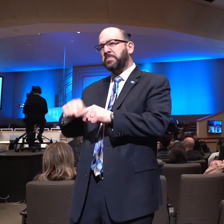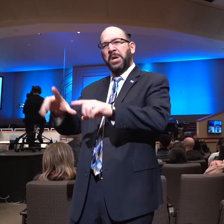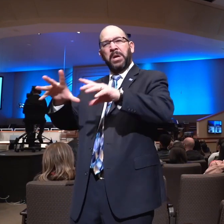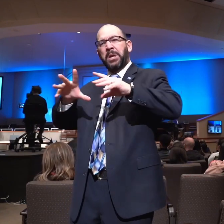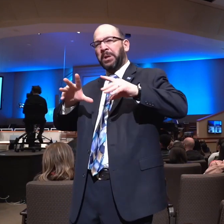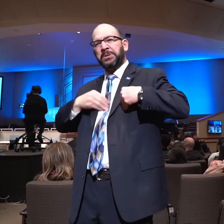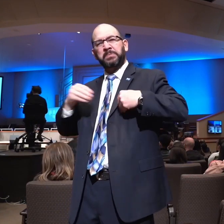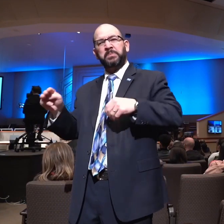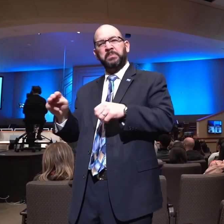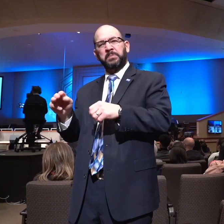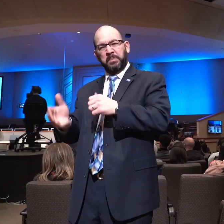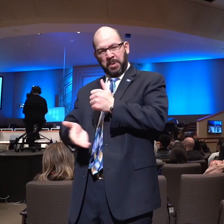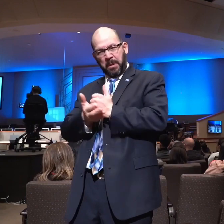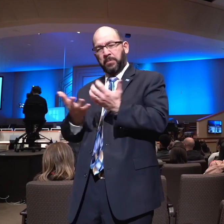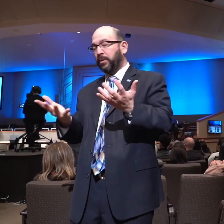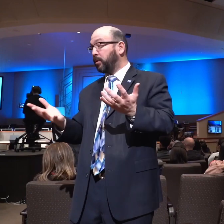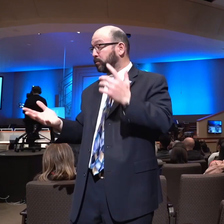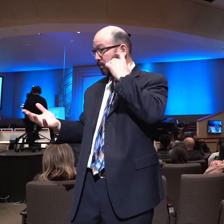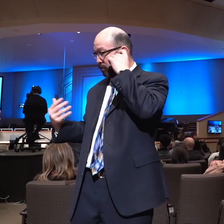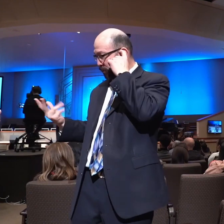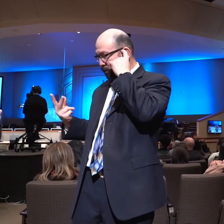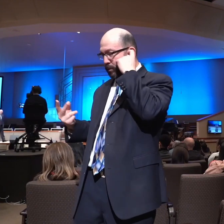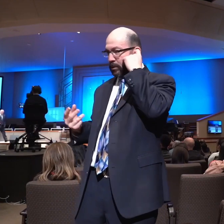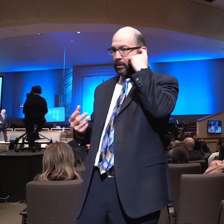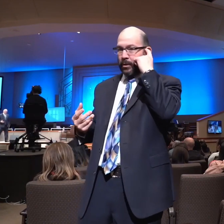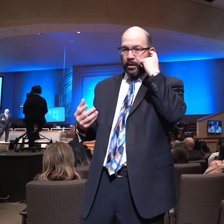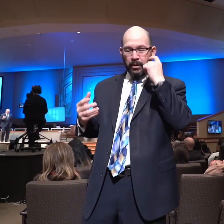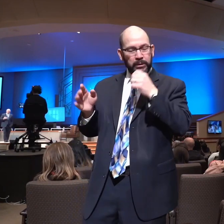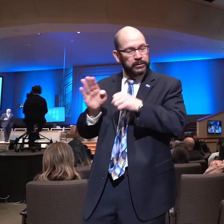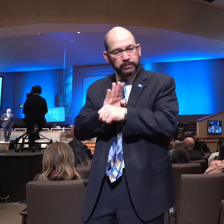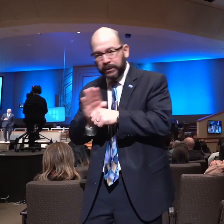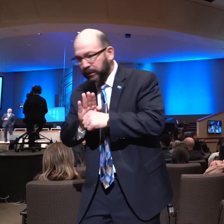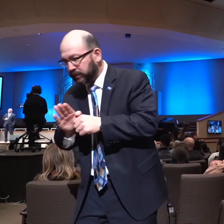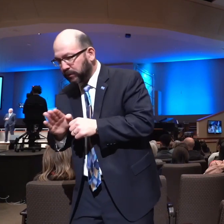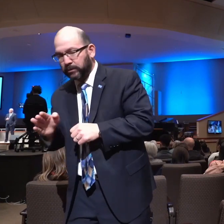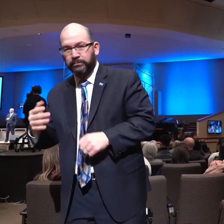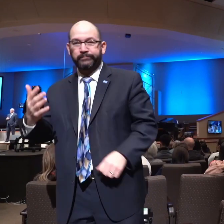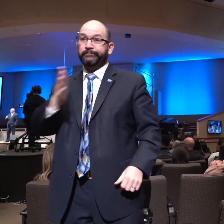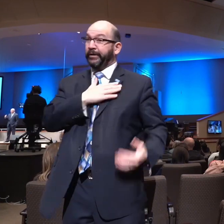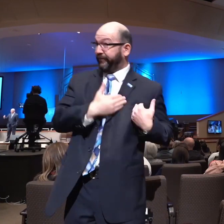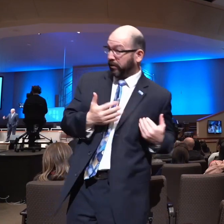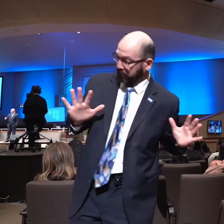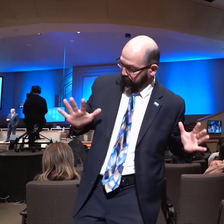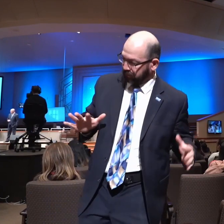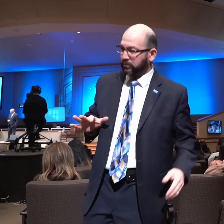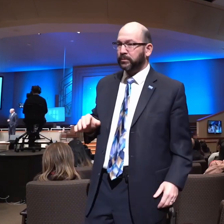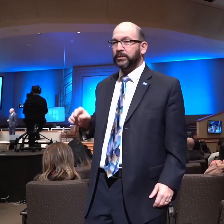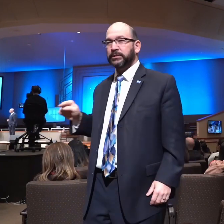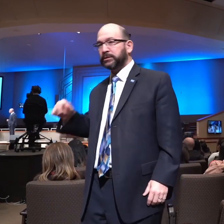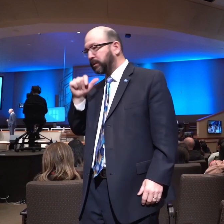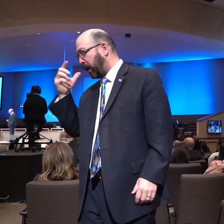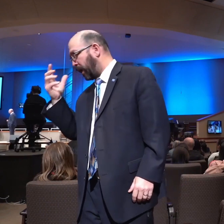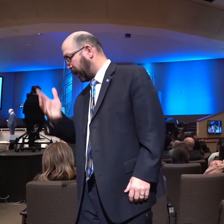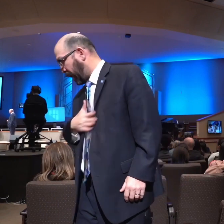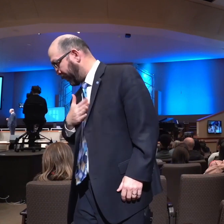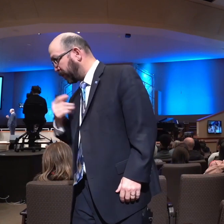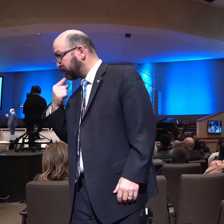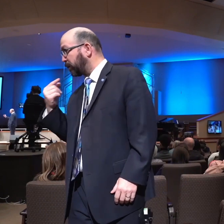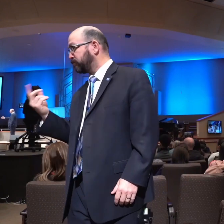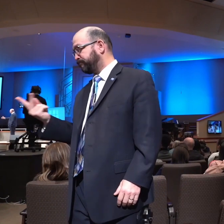And so we were just, we just were so busy. And a lot of it was my fault. And Terry wasn't super happy. And I said, All right, I'm going to schedule a meeting.